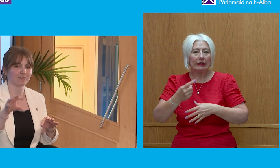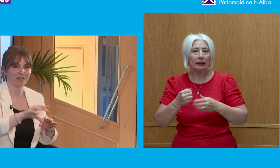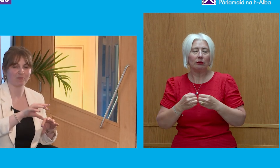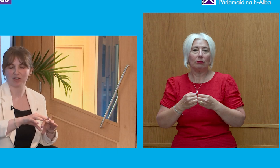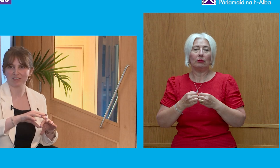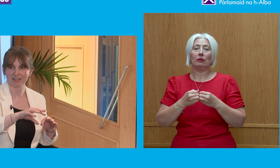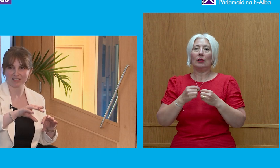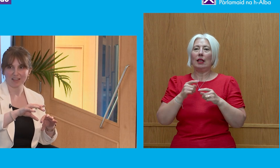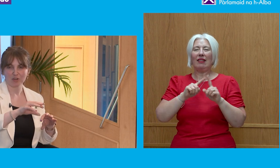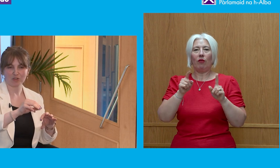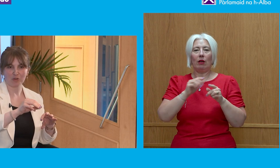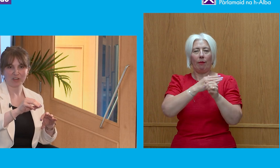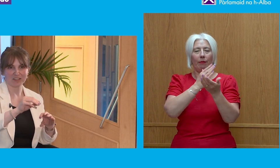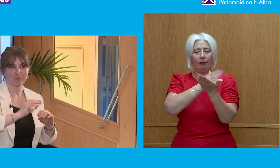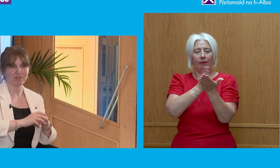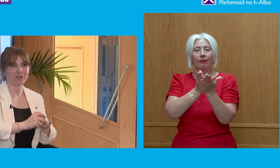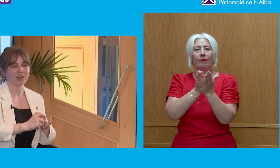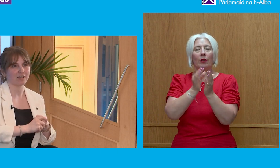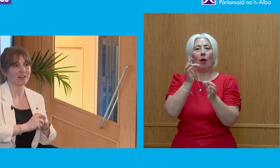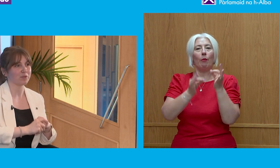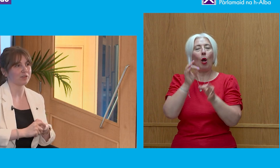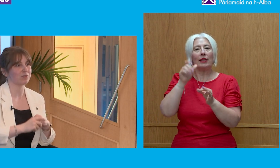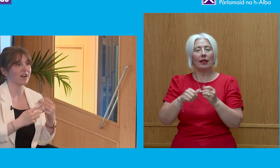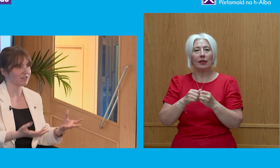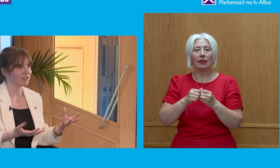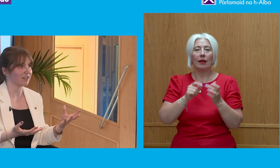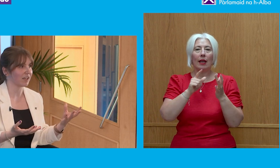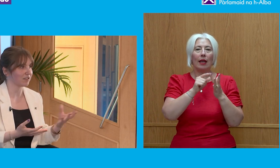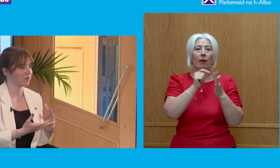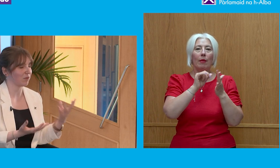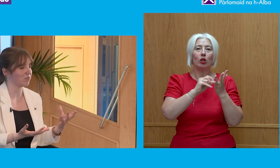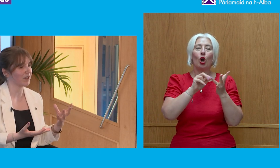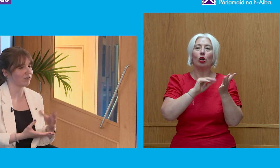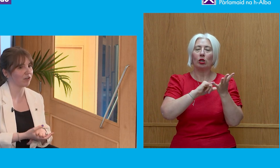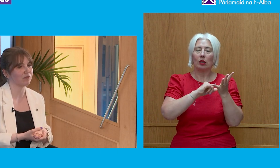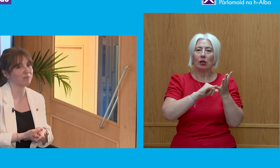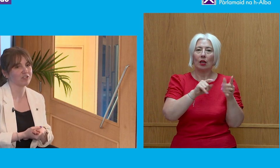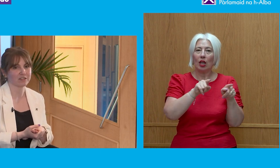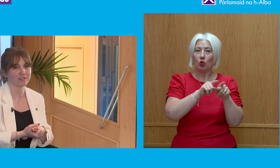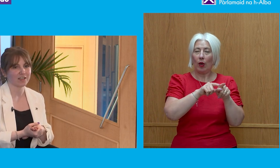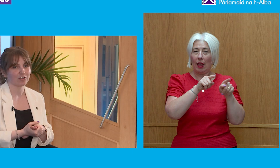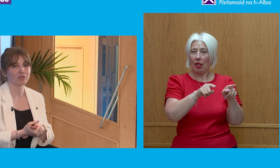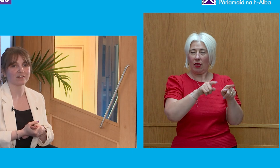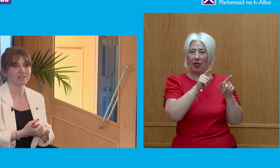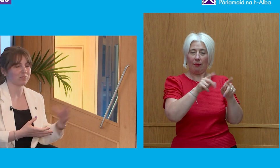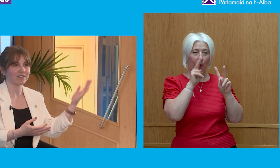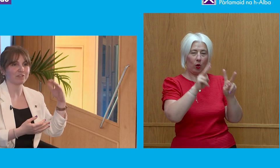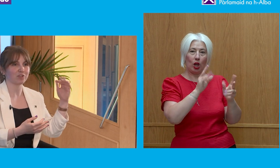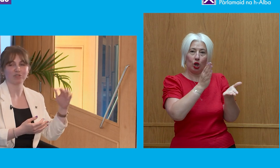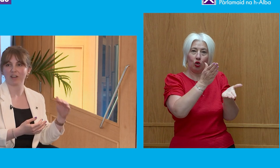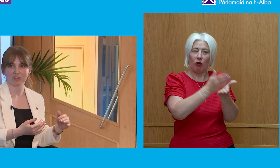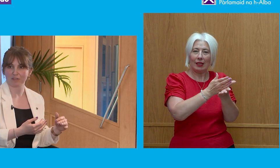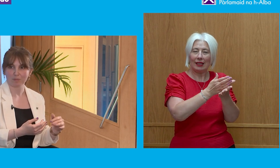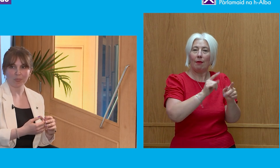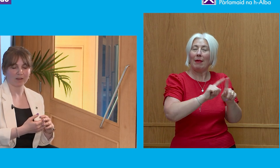different aspects of politics. So, for example, when we look at the Ipsos vivacity index, some people might have heard of, it measures trust in